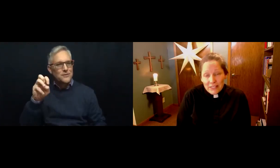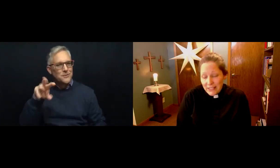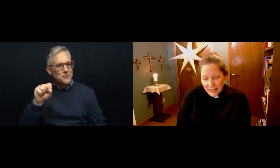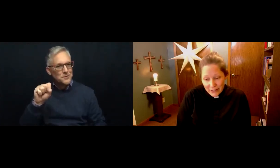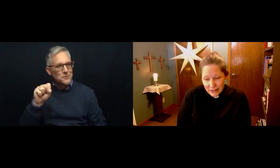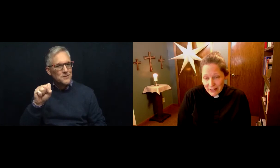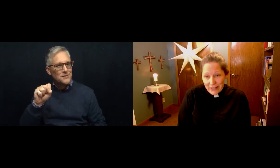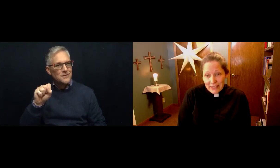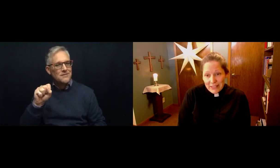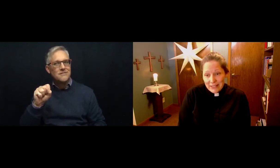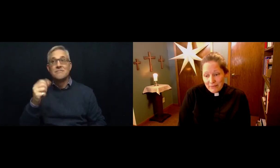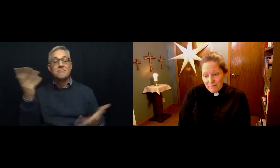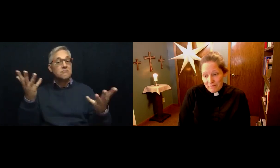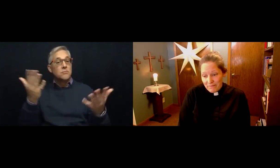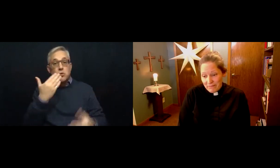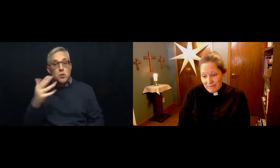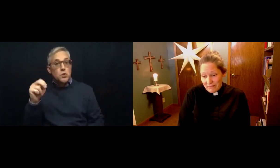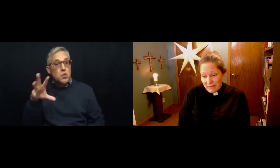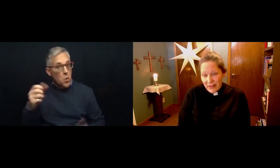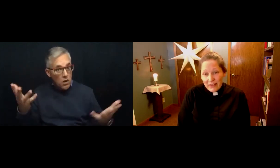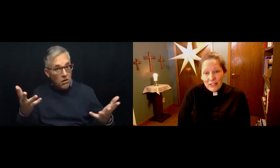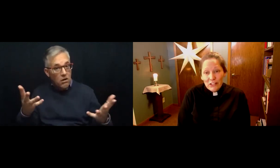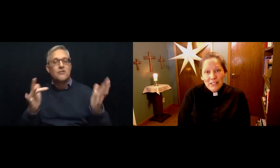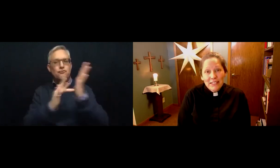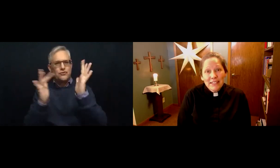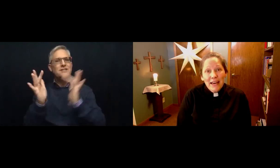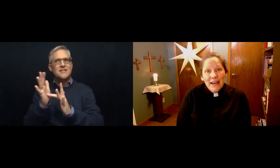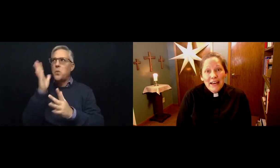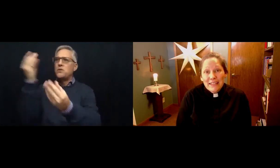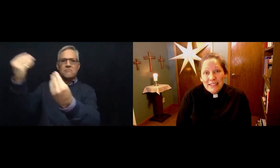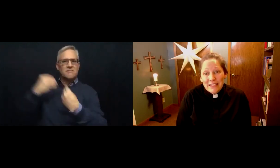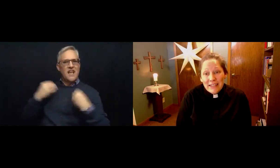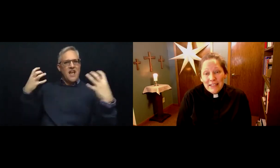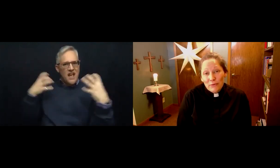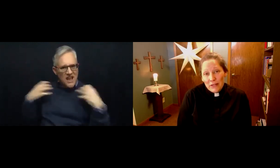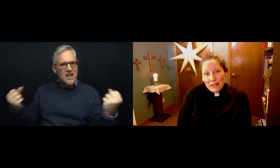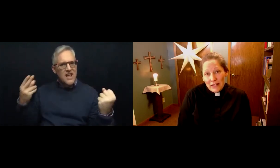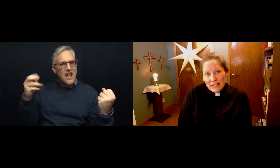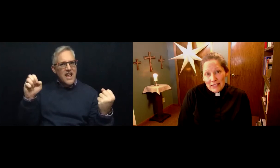heals us. That Jesus heals with us.